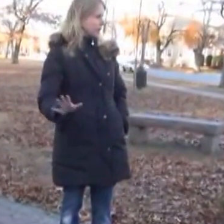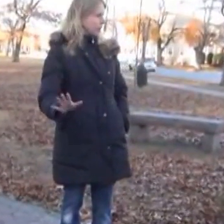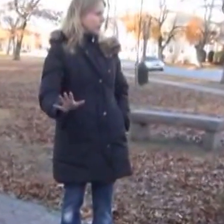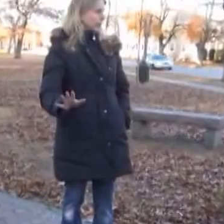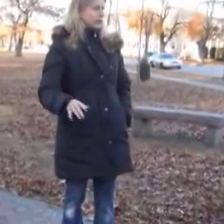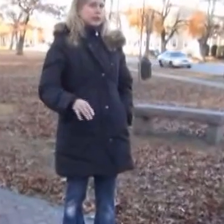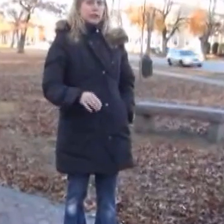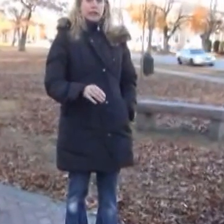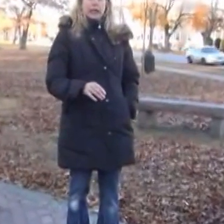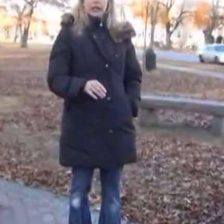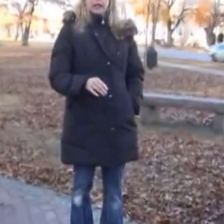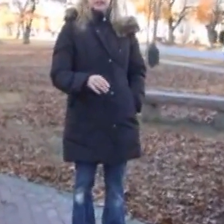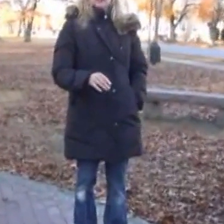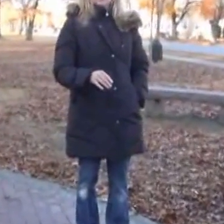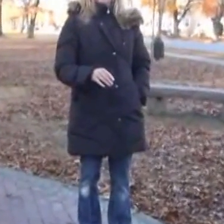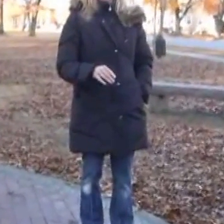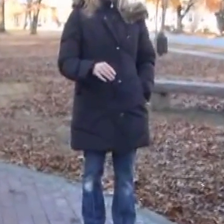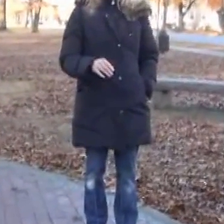going. And, um,